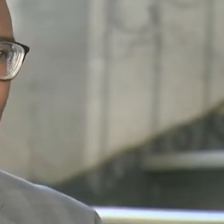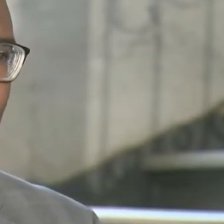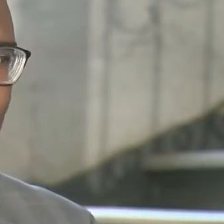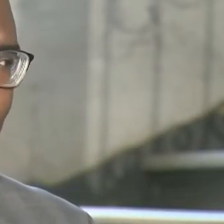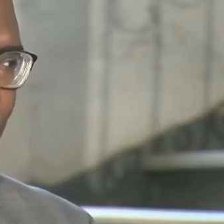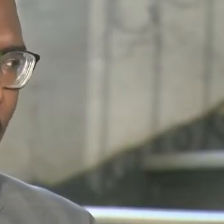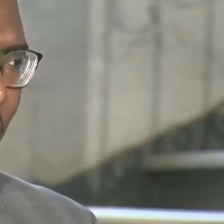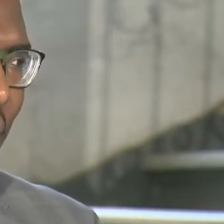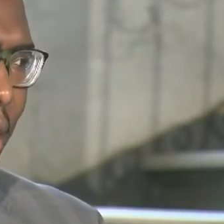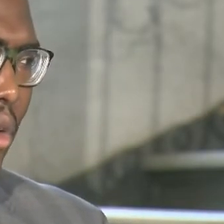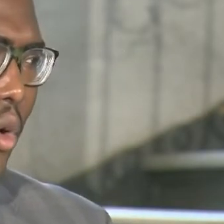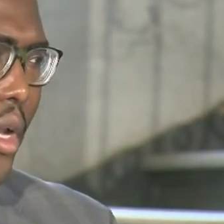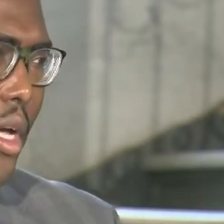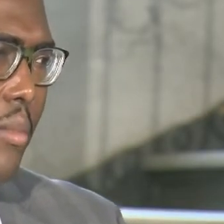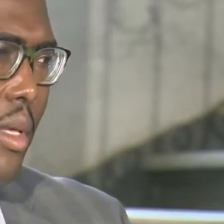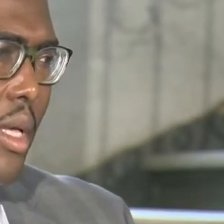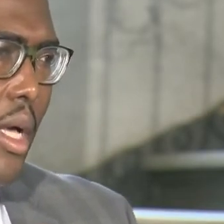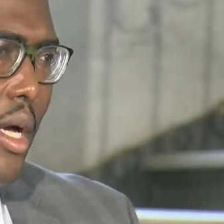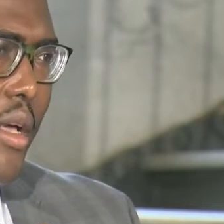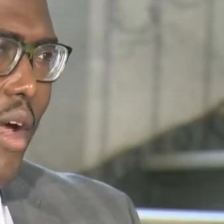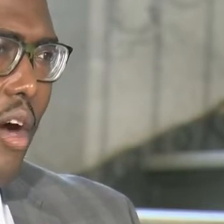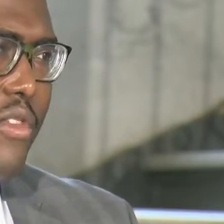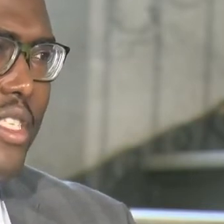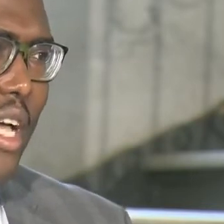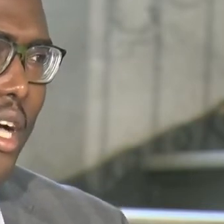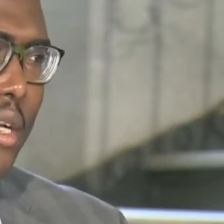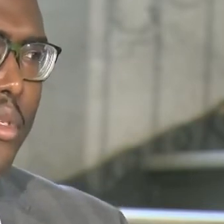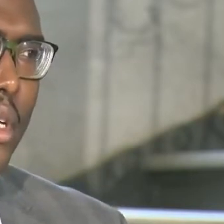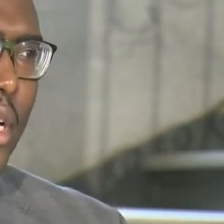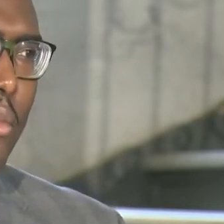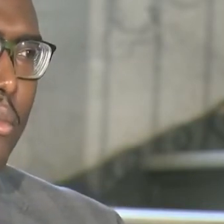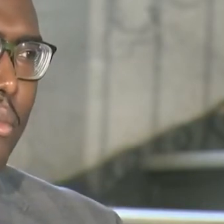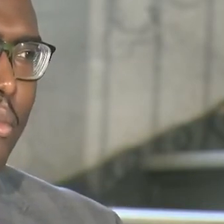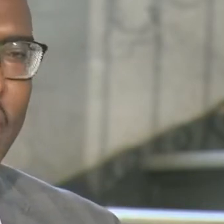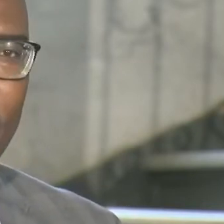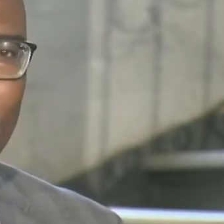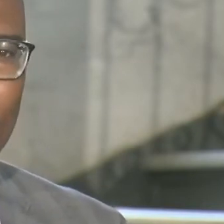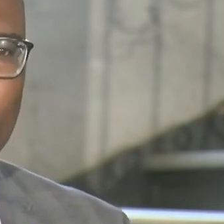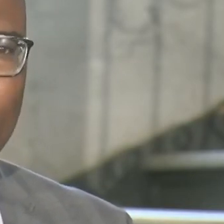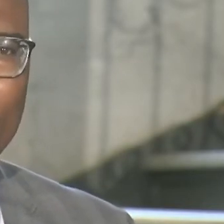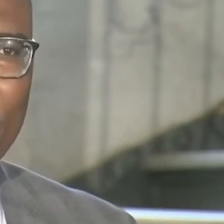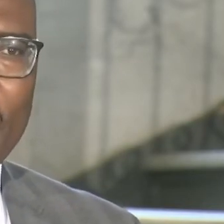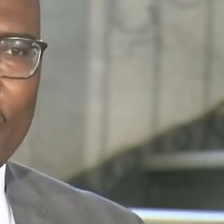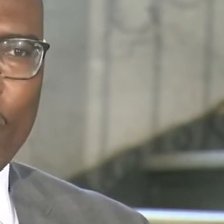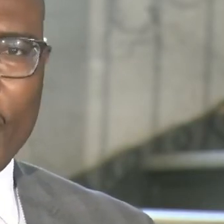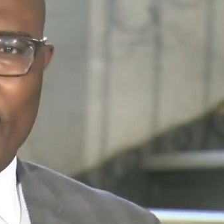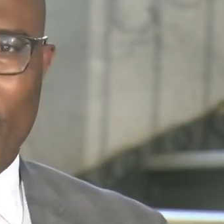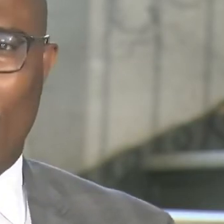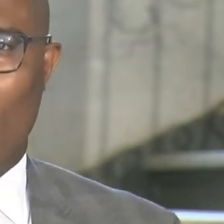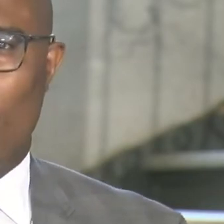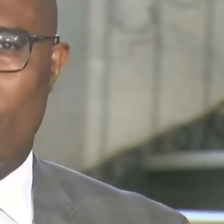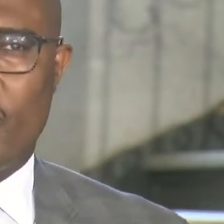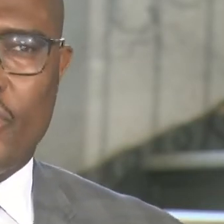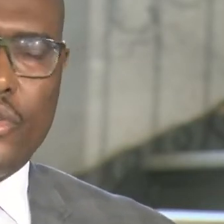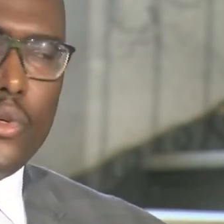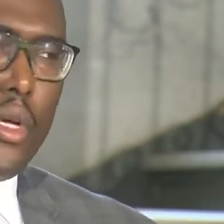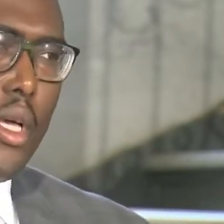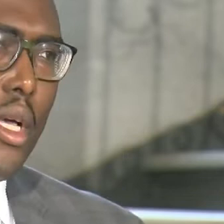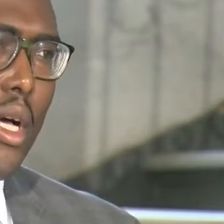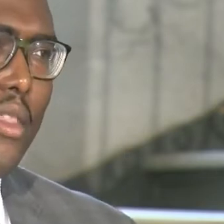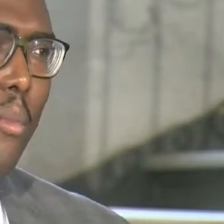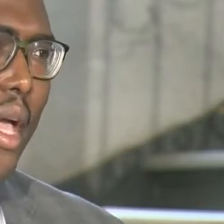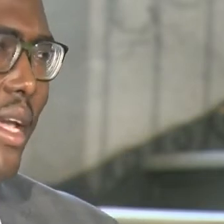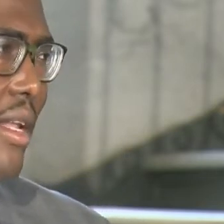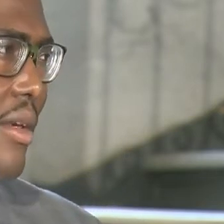Having been a son of Little Rock and growing up, uh, oftentimes uh, many people were saying that we're getting close to,